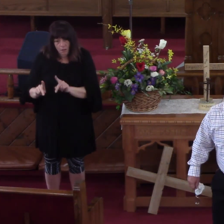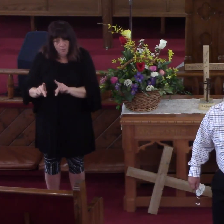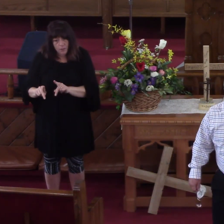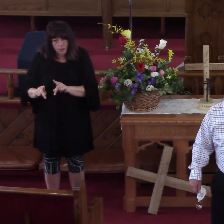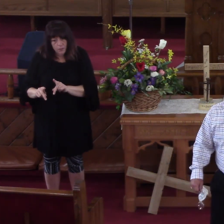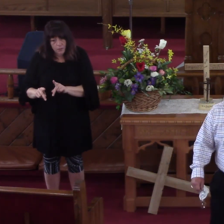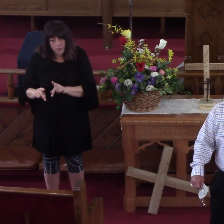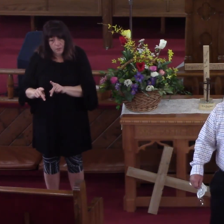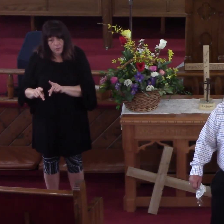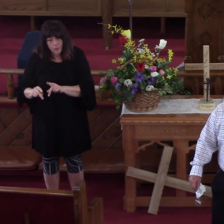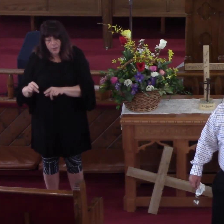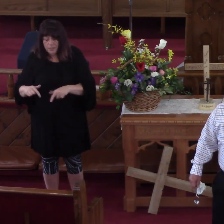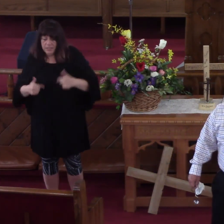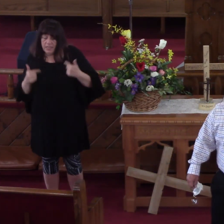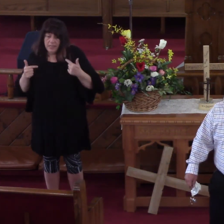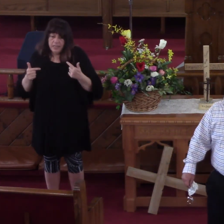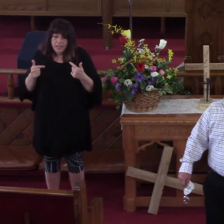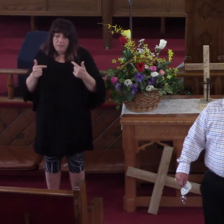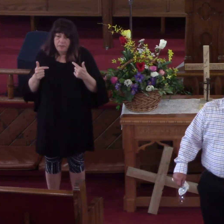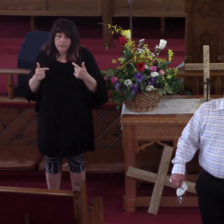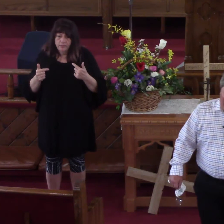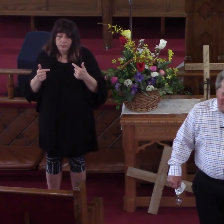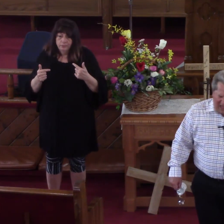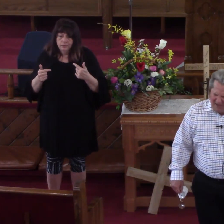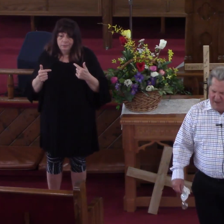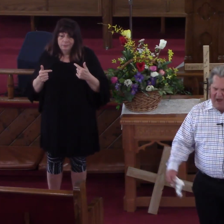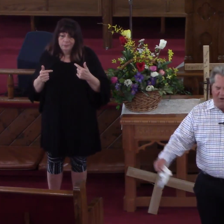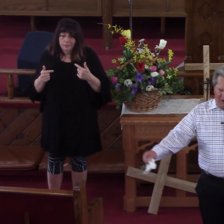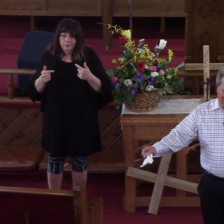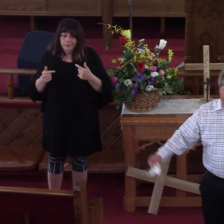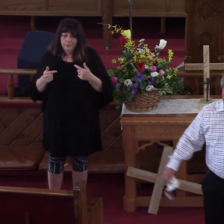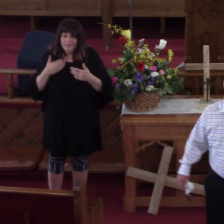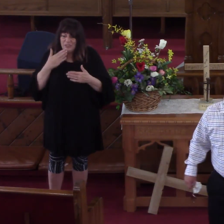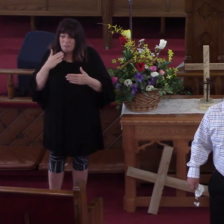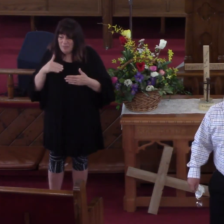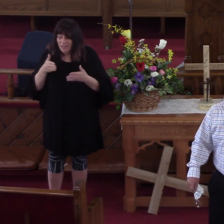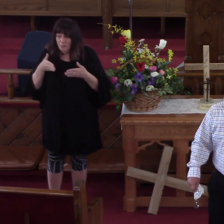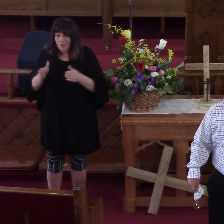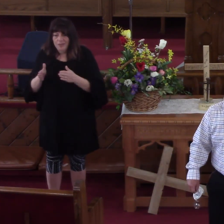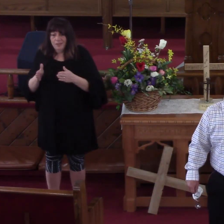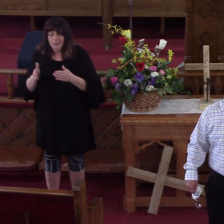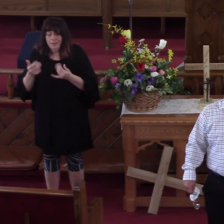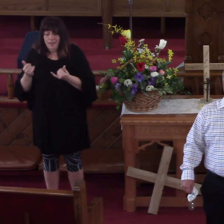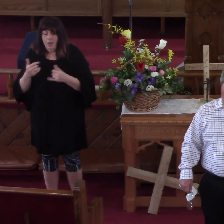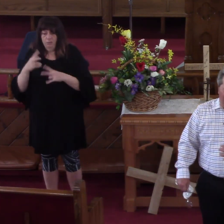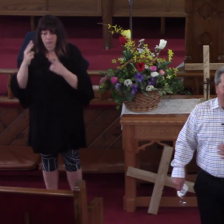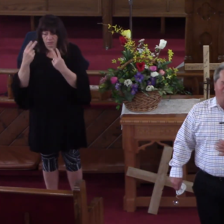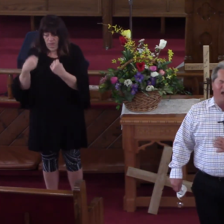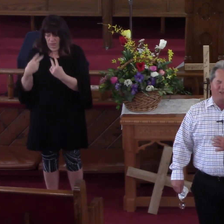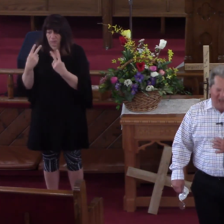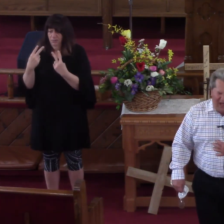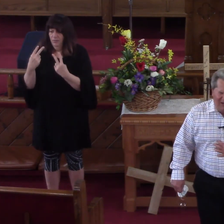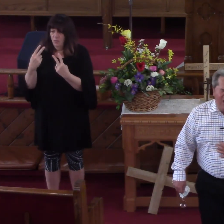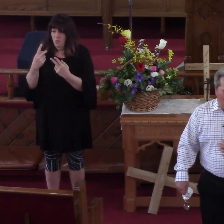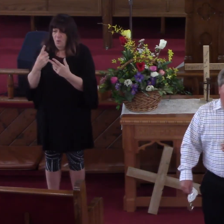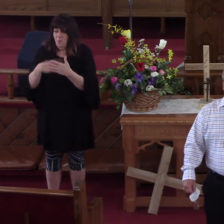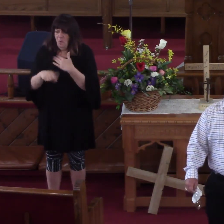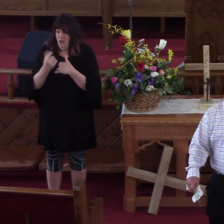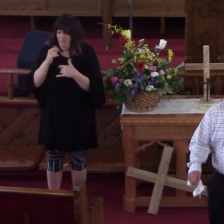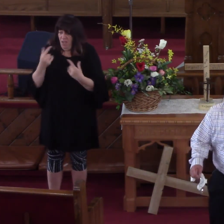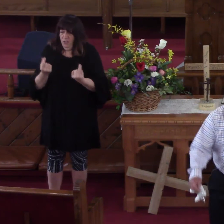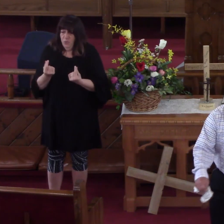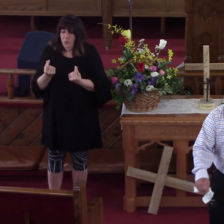my friend, to live his riotous living. And now he looks at himself and thinks, oh, what have I done?